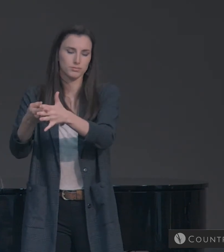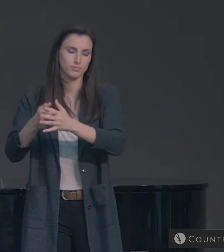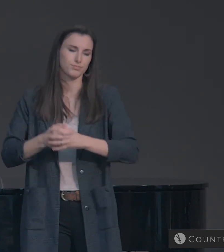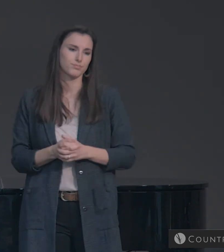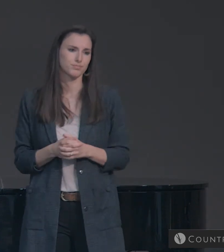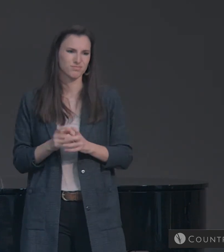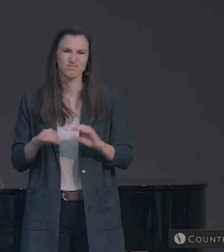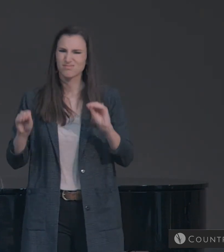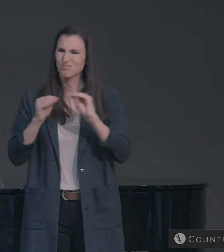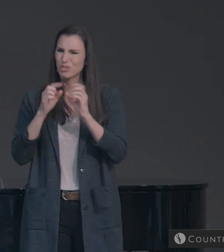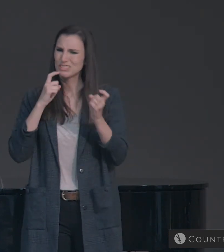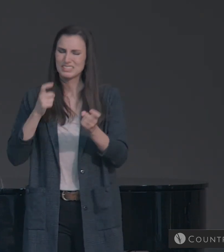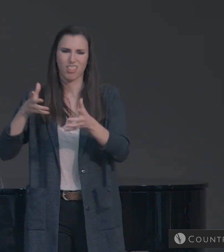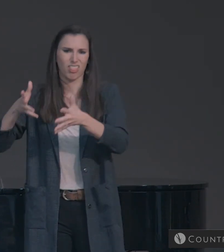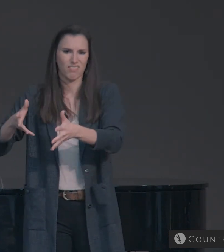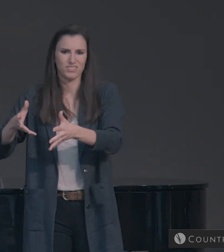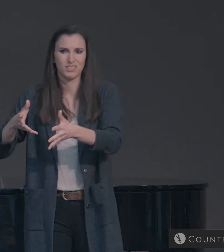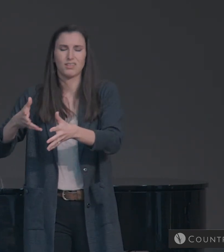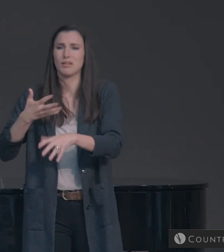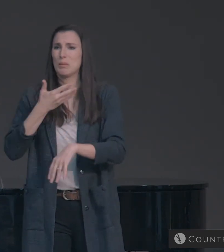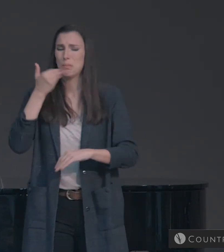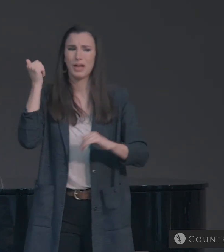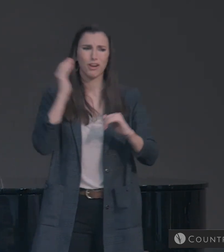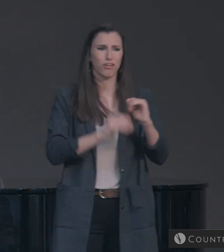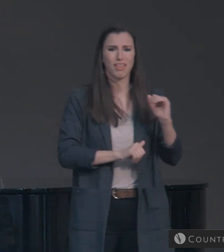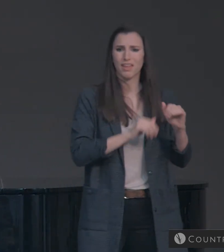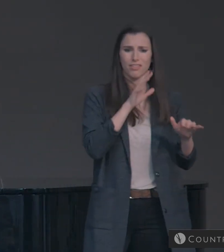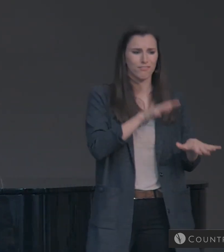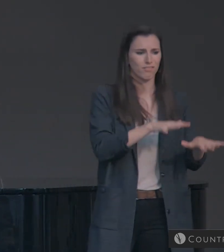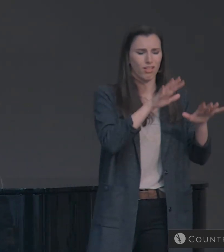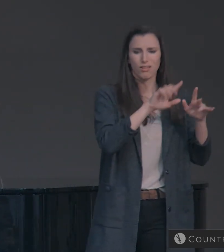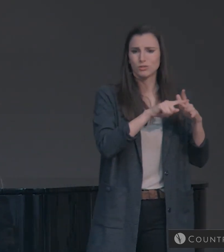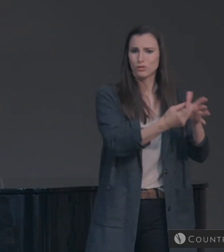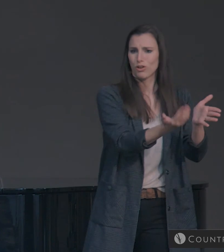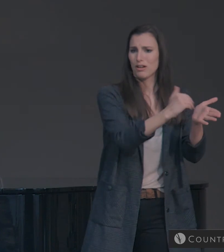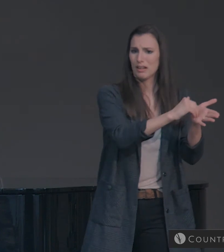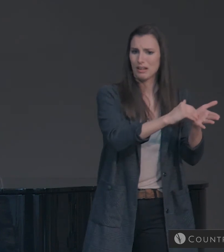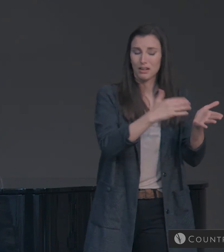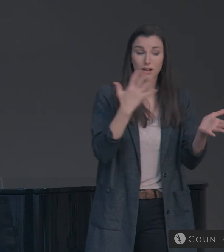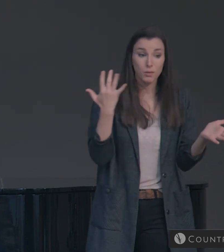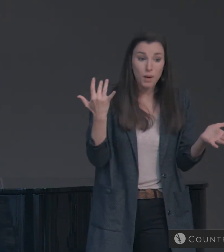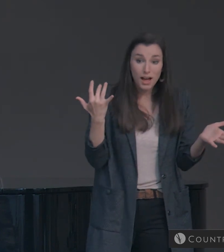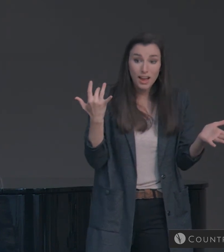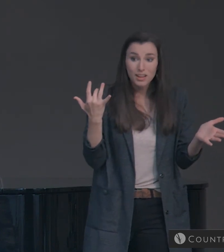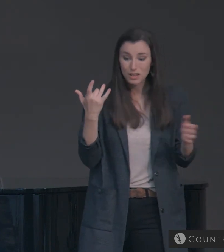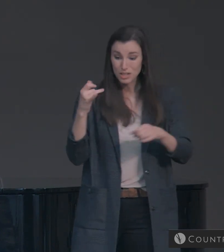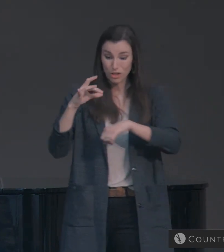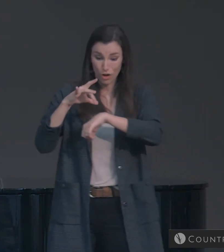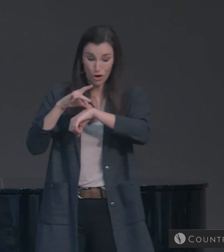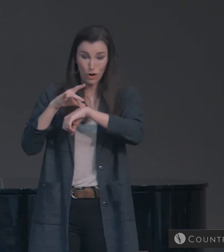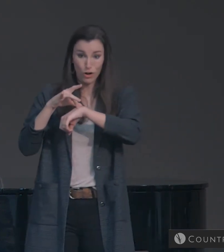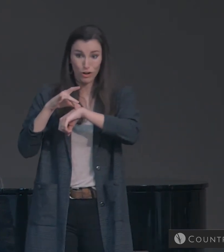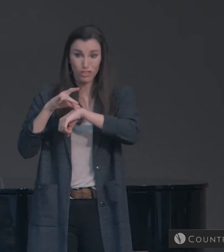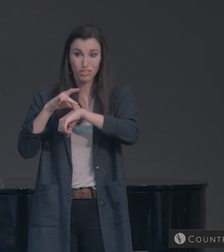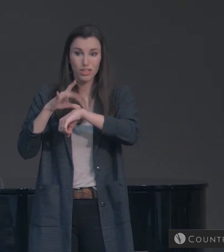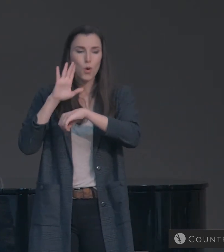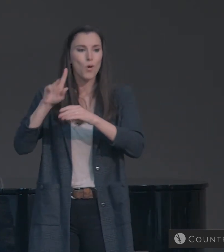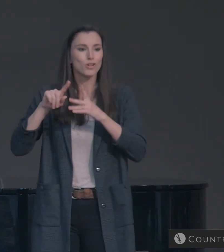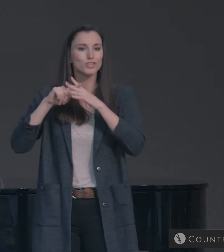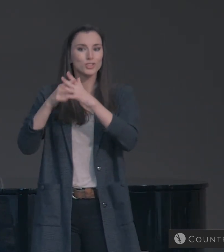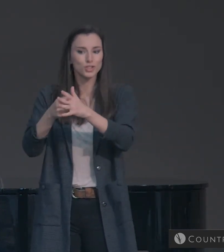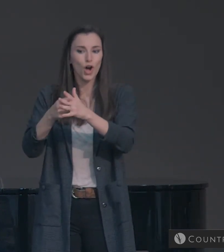And it will be so much better than the starting over that happened with the flood. Why? Because the earth will start over with